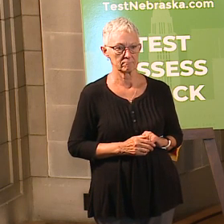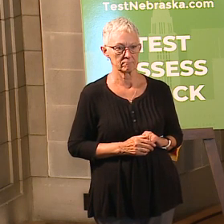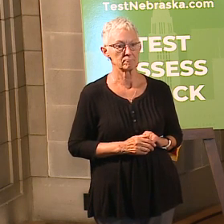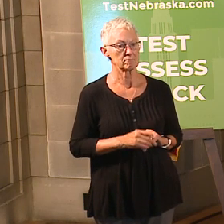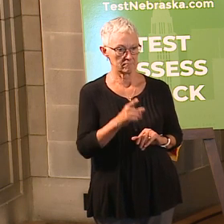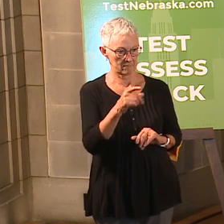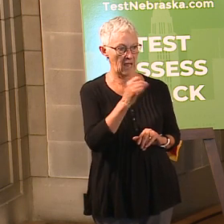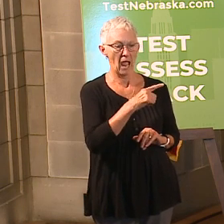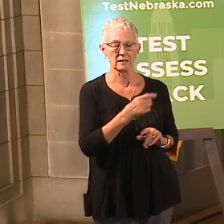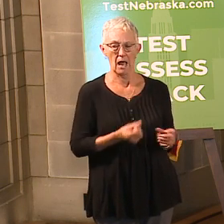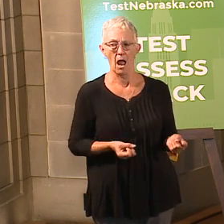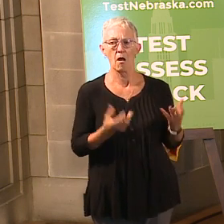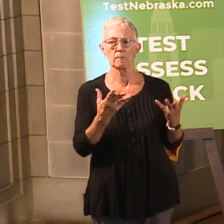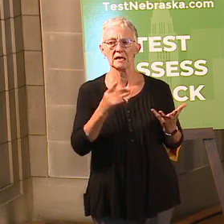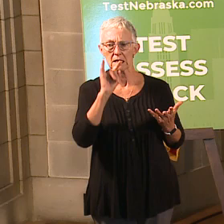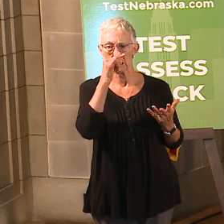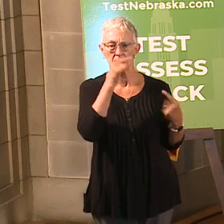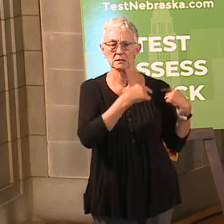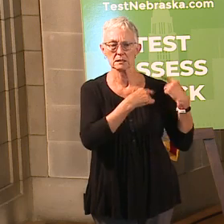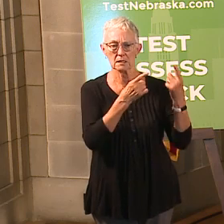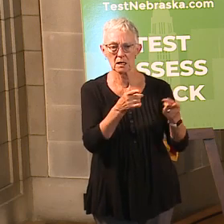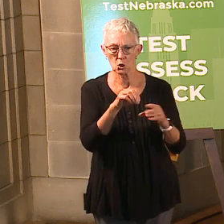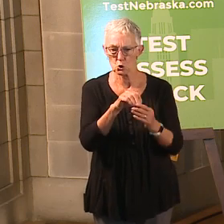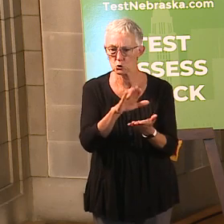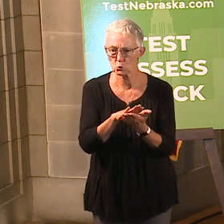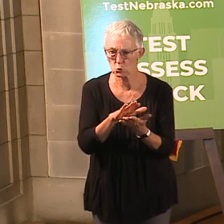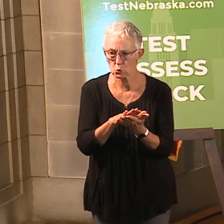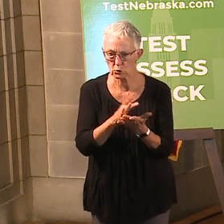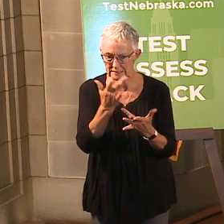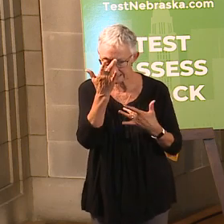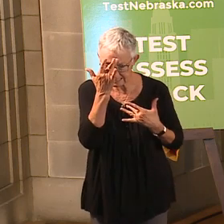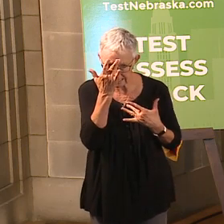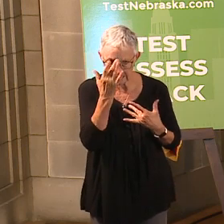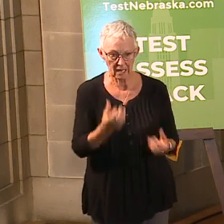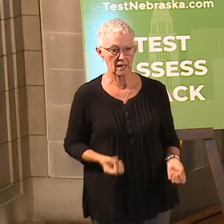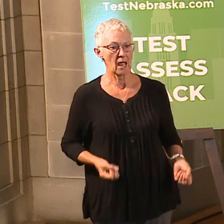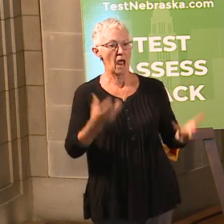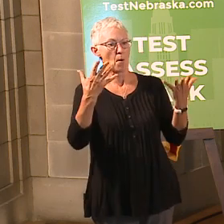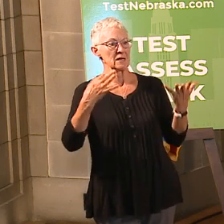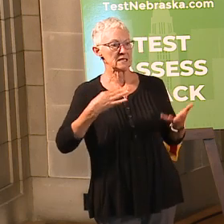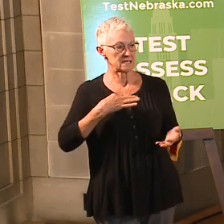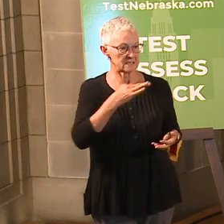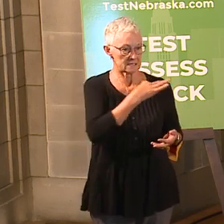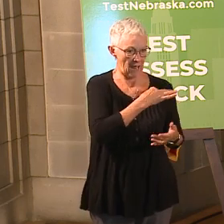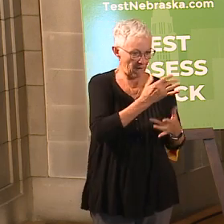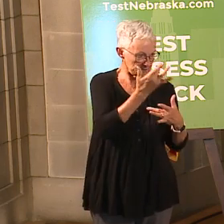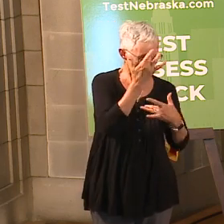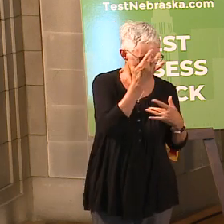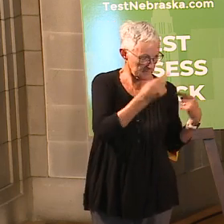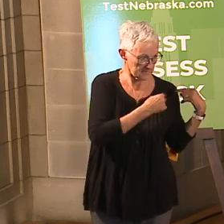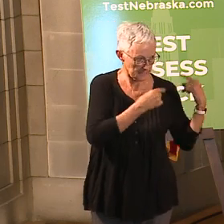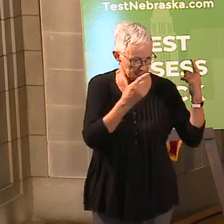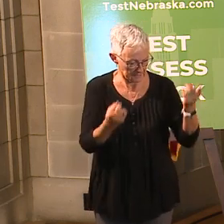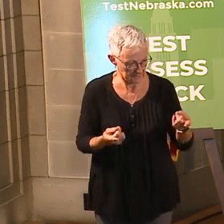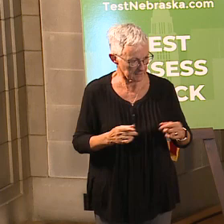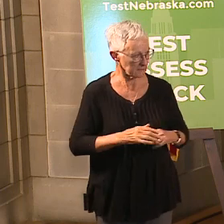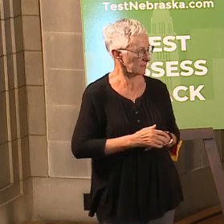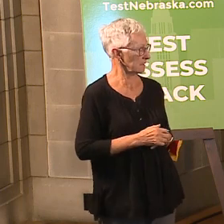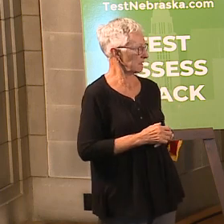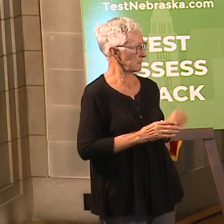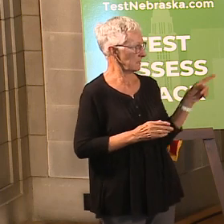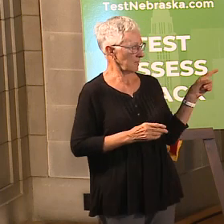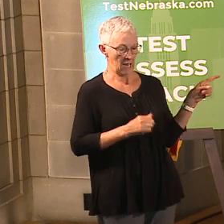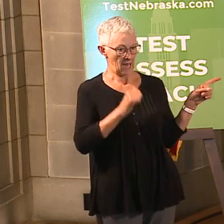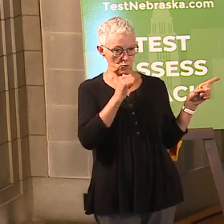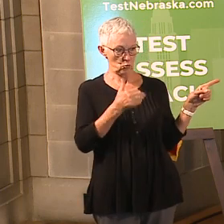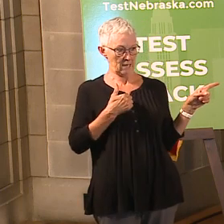have gotten sick? How many teachers have gotten sick? school staff members to say why? Yeah, as far as when we're, and I don't know that I have